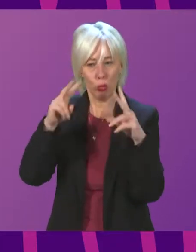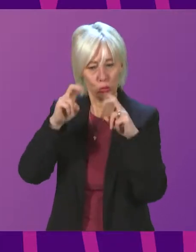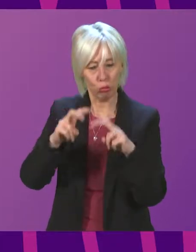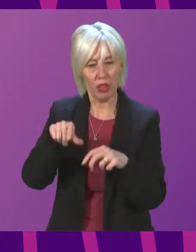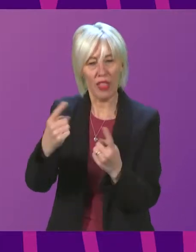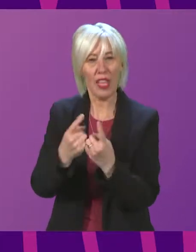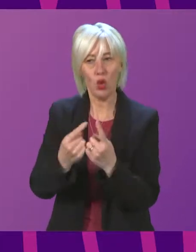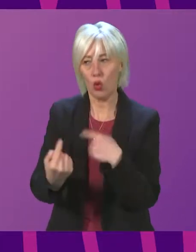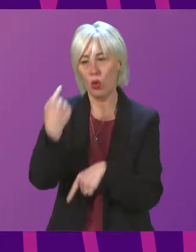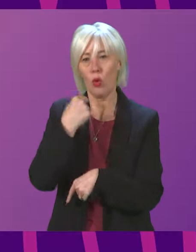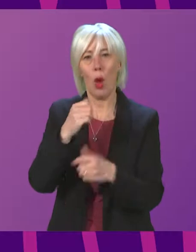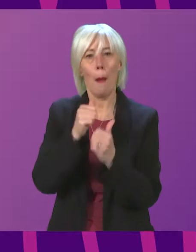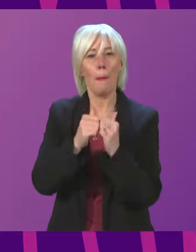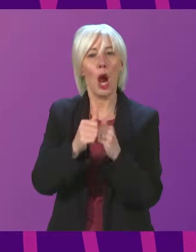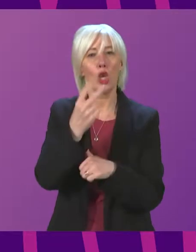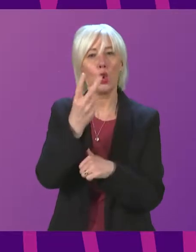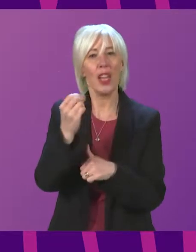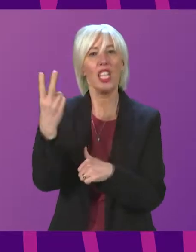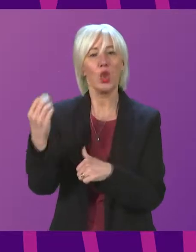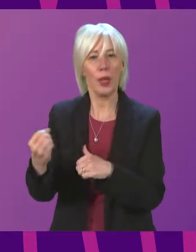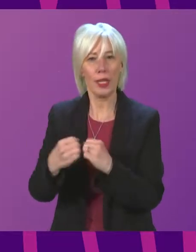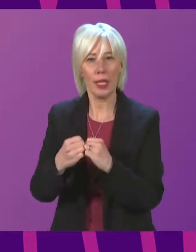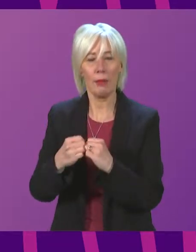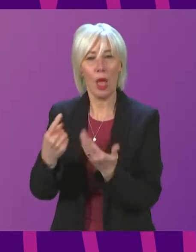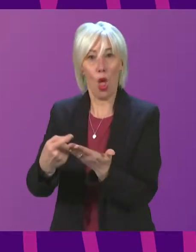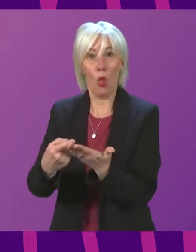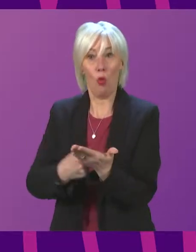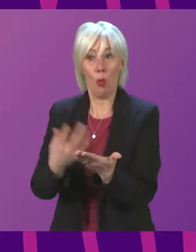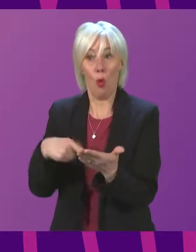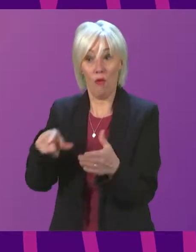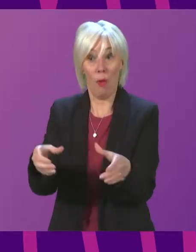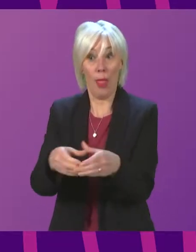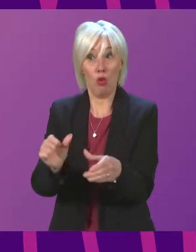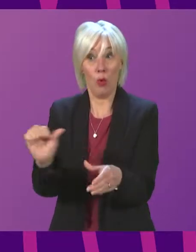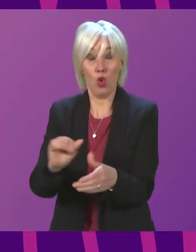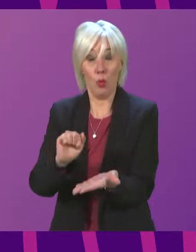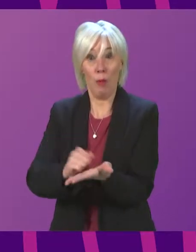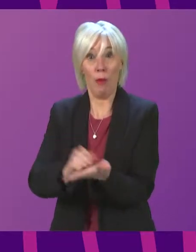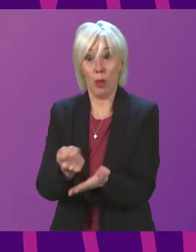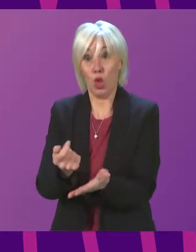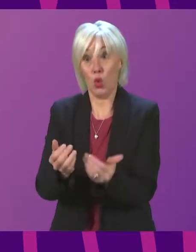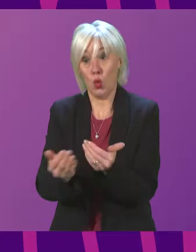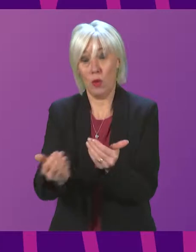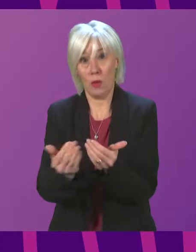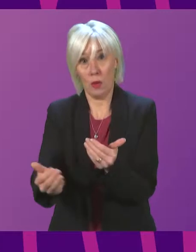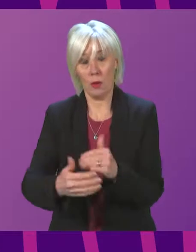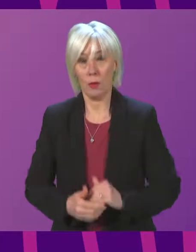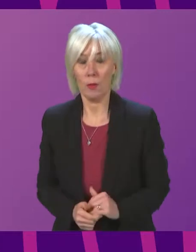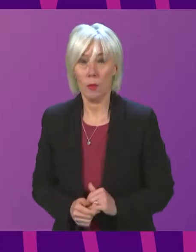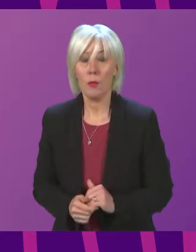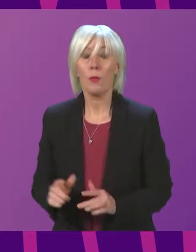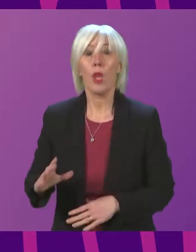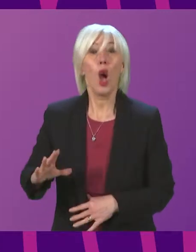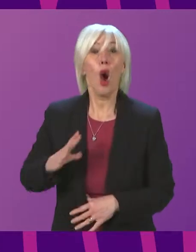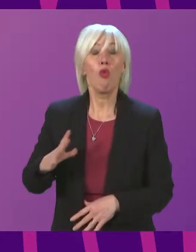2020. The report of the group is expected to be published in the next few weeks. We have already